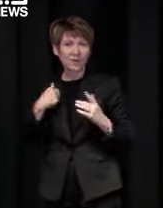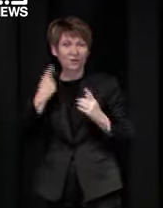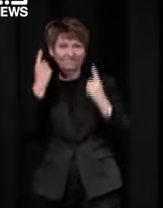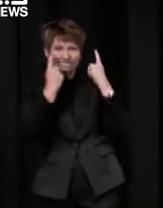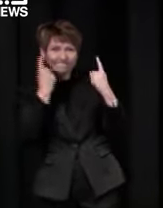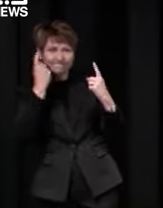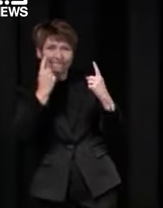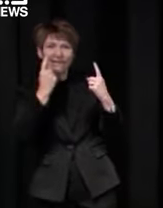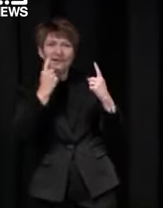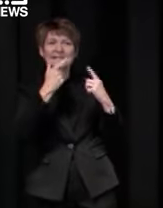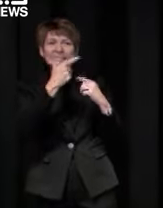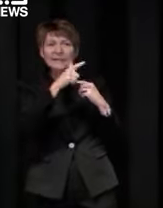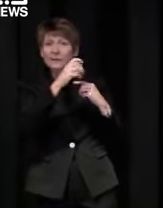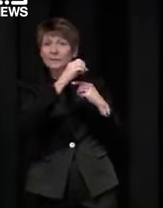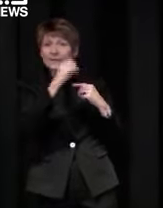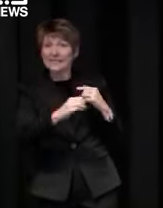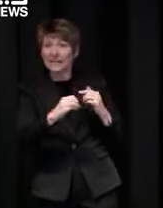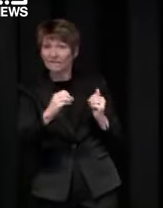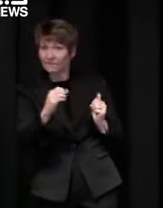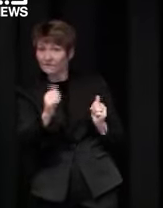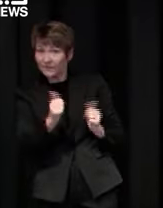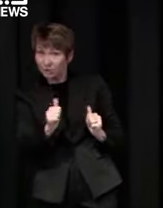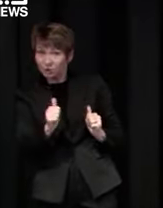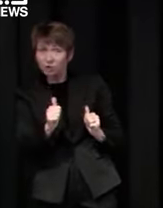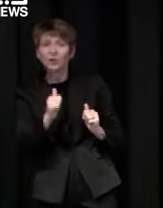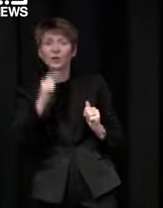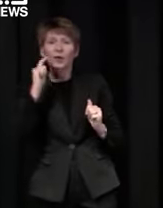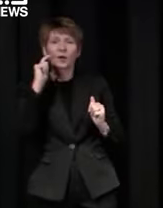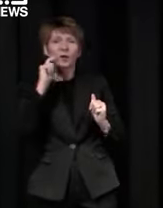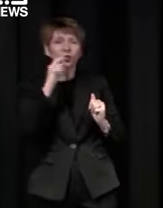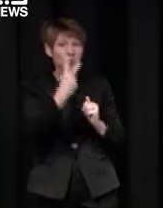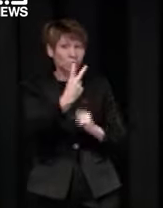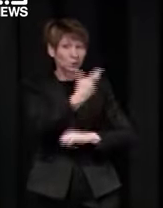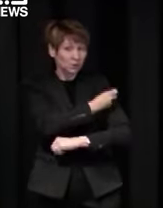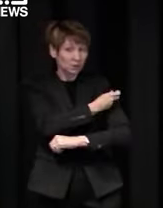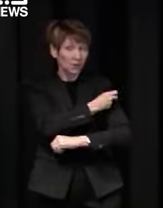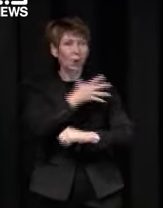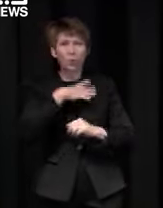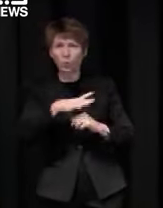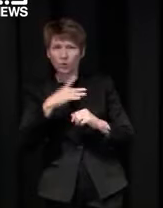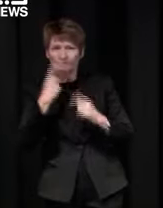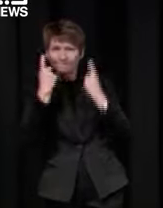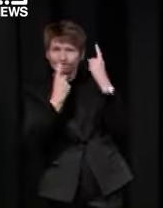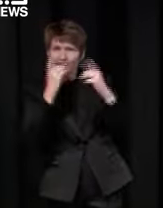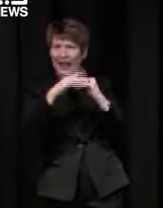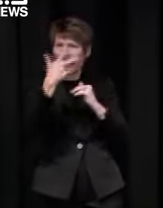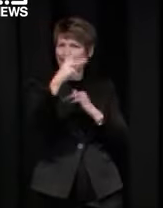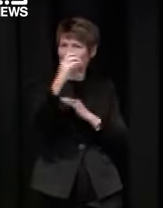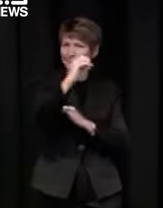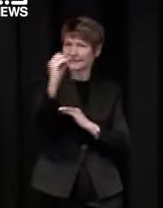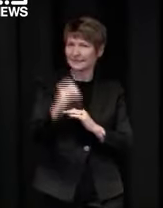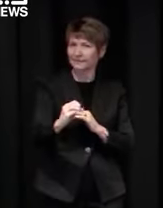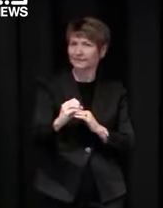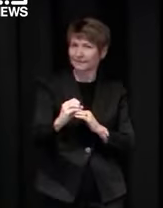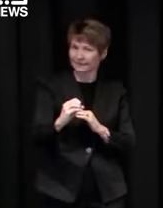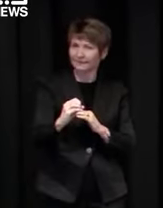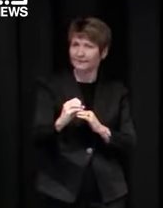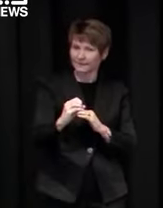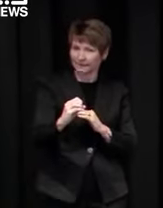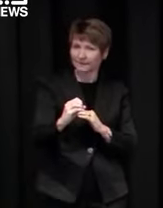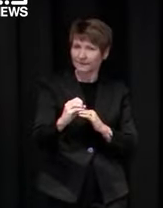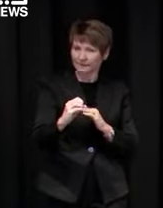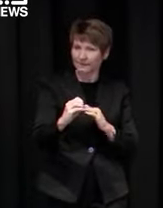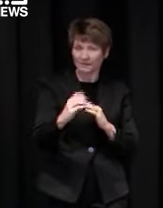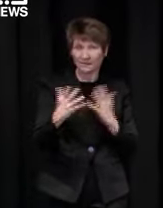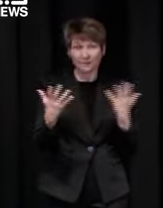locations so that we can then test that the 80 settings in between 70 and 80 and that may well be